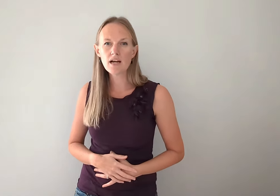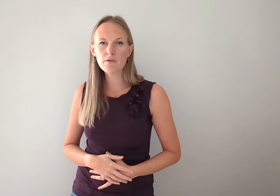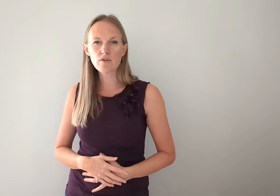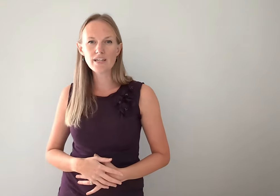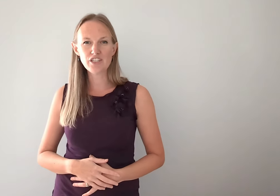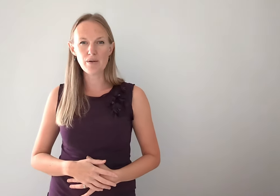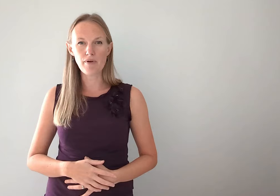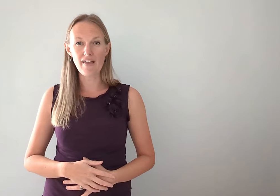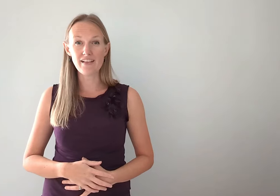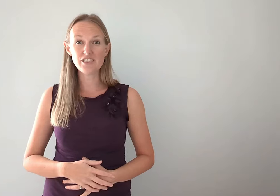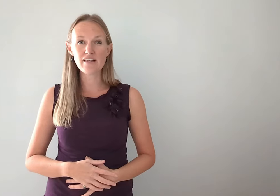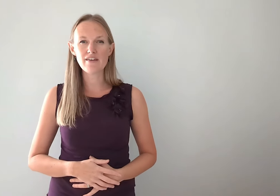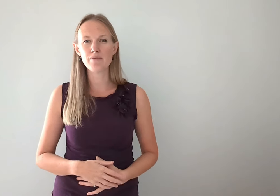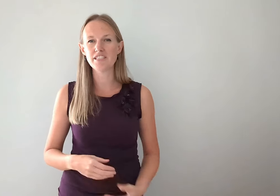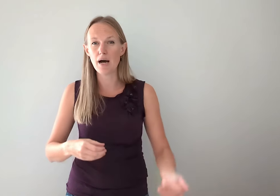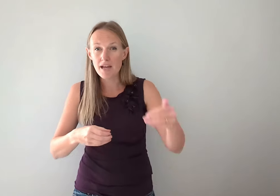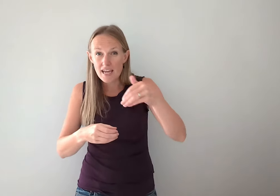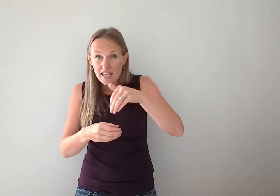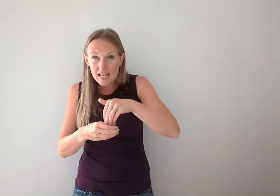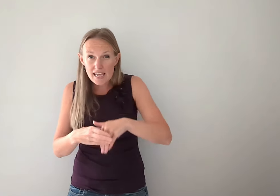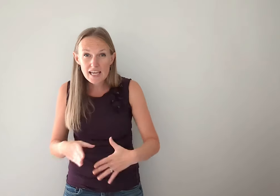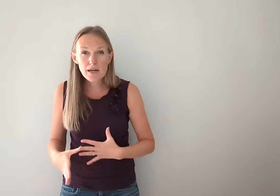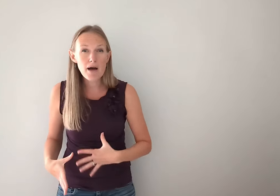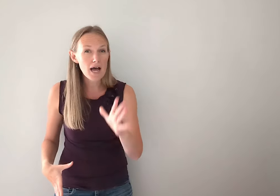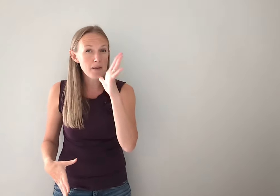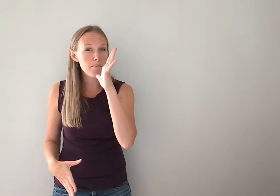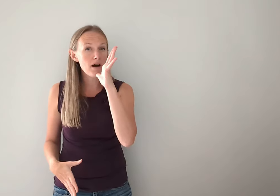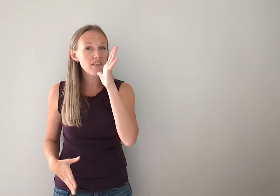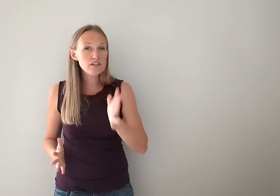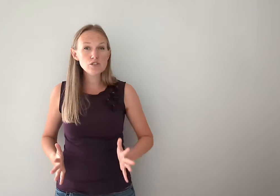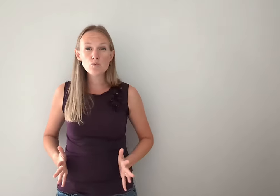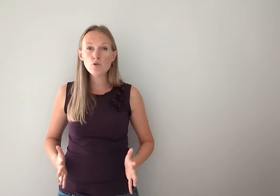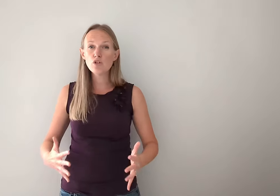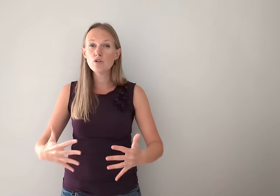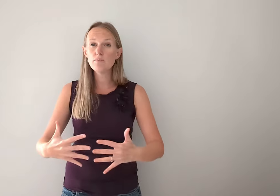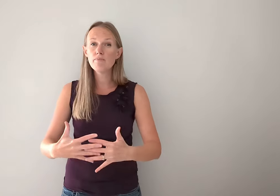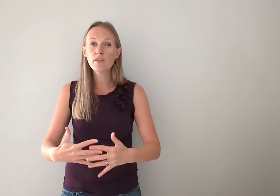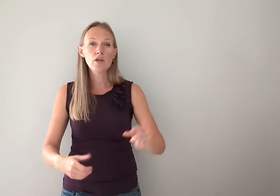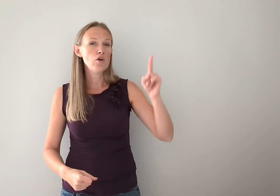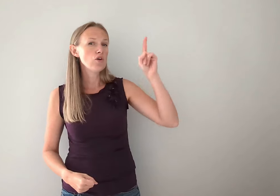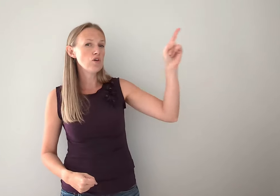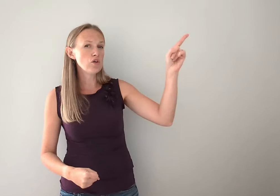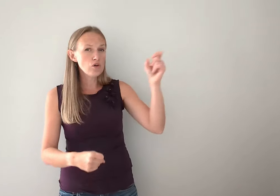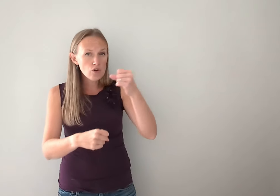Before I took a breath. Let's try that from the top. In my mother's womb, you